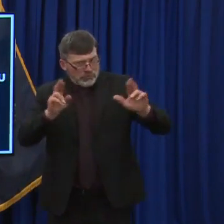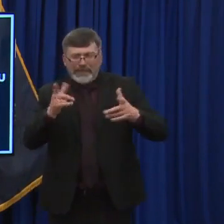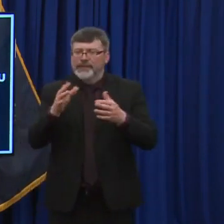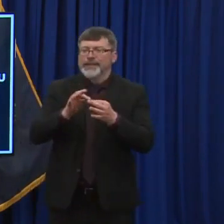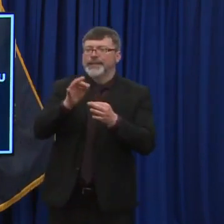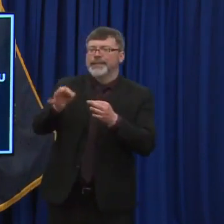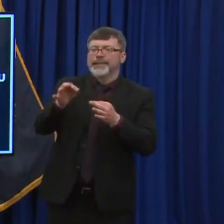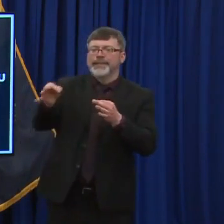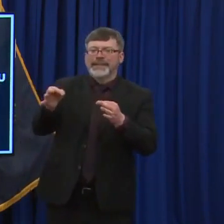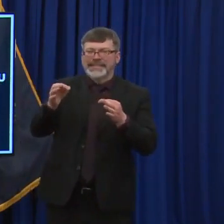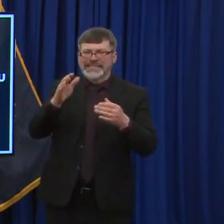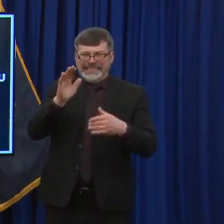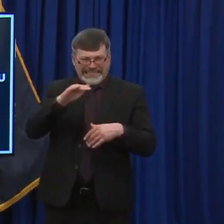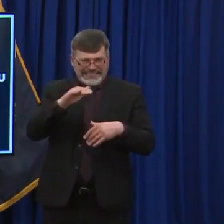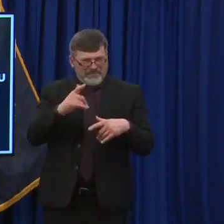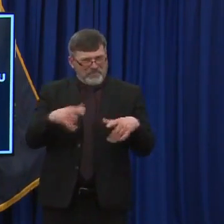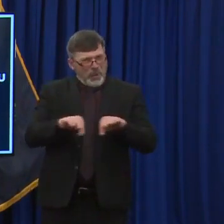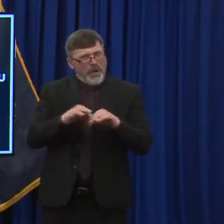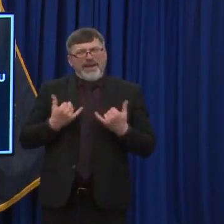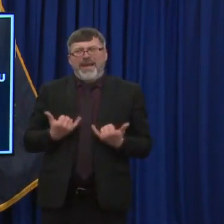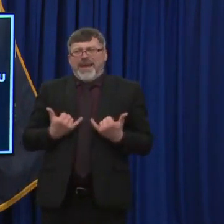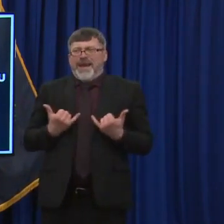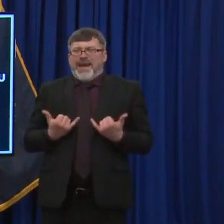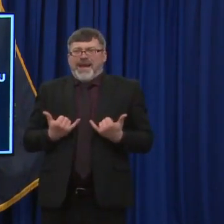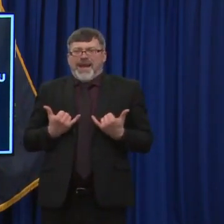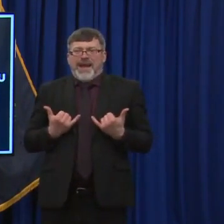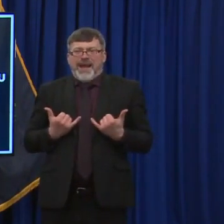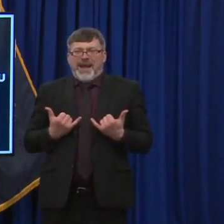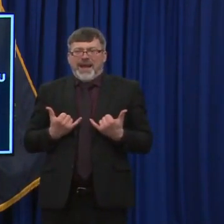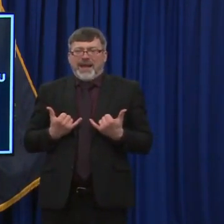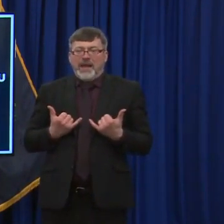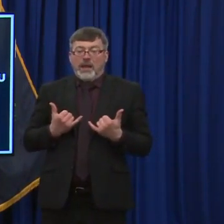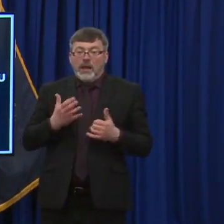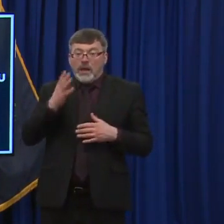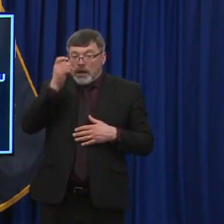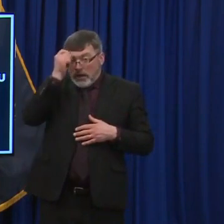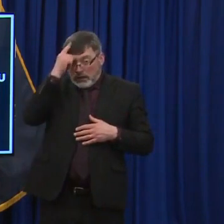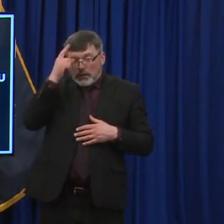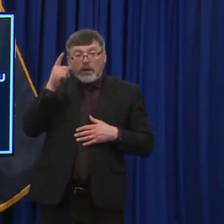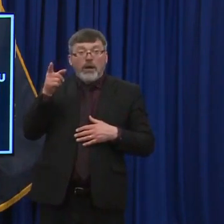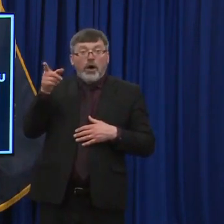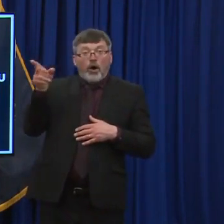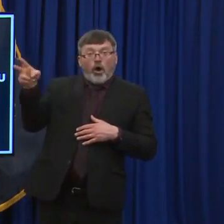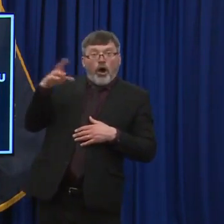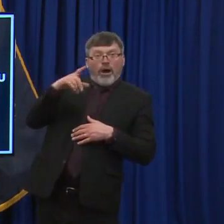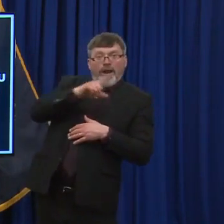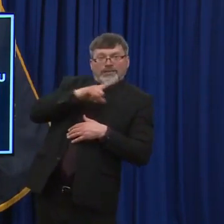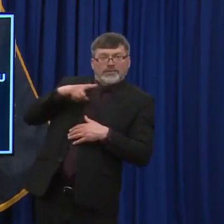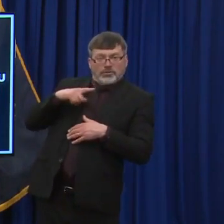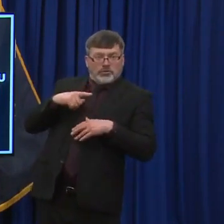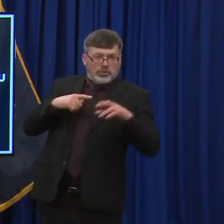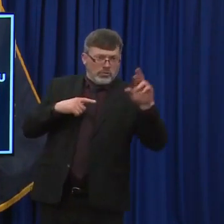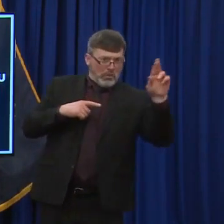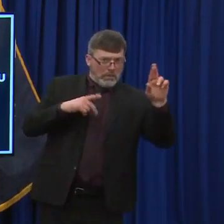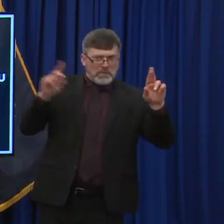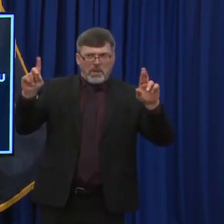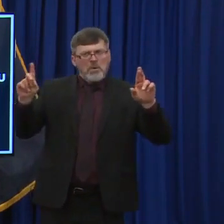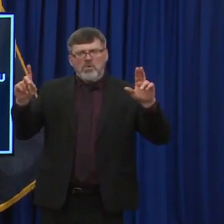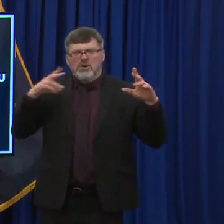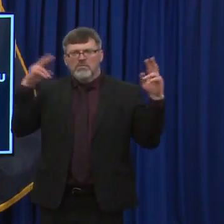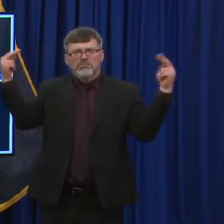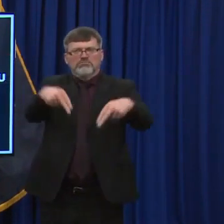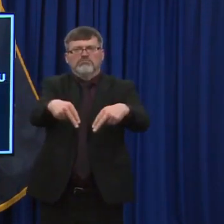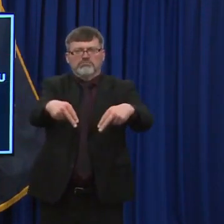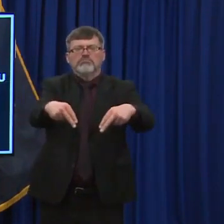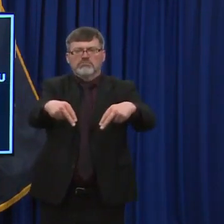courage to go in and do it and it's Republicans and Democrats on both sides of the aisle. They all agree that this can be done. It should be done. It's a better